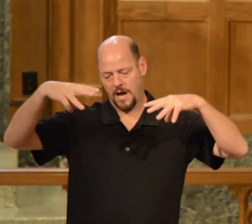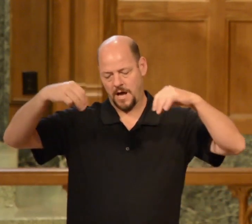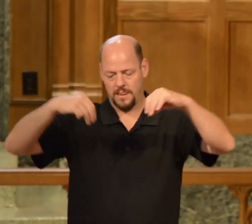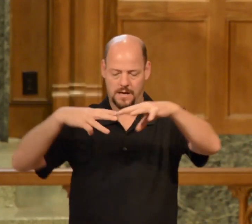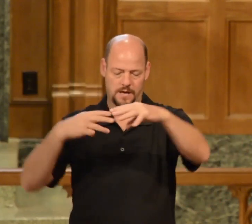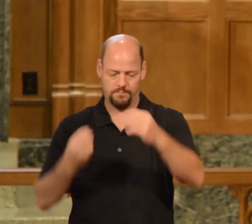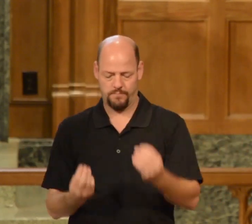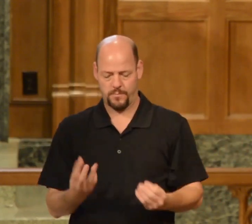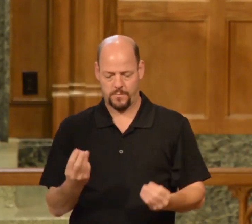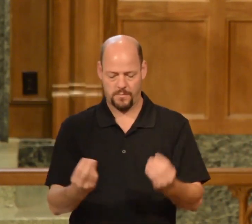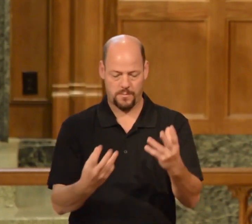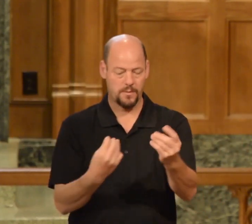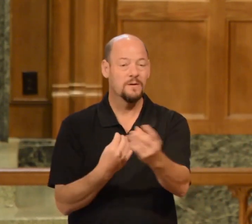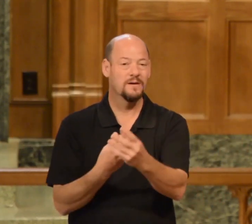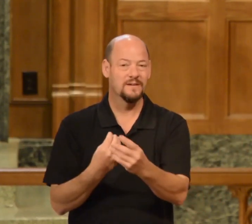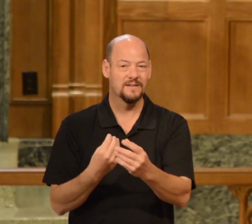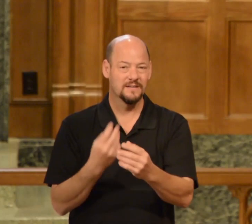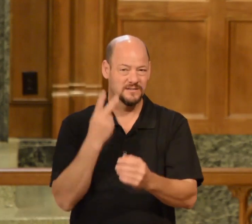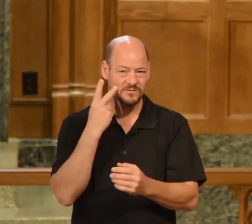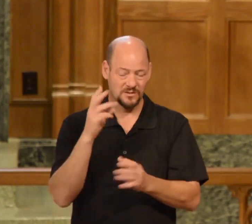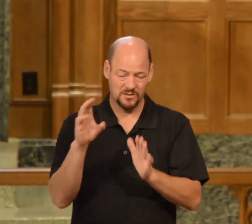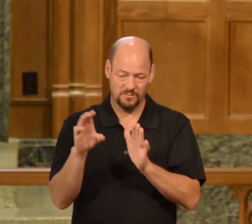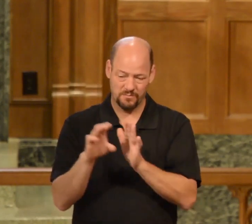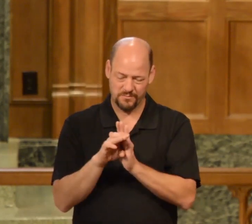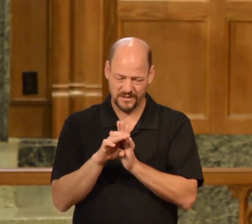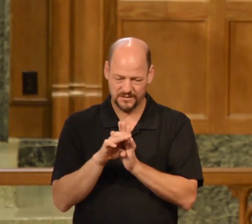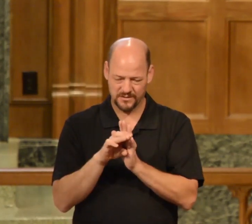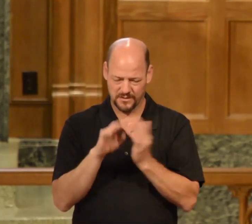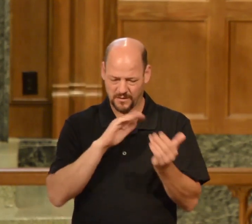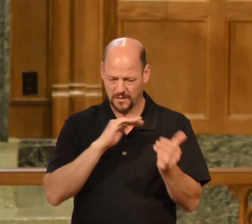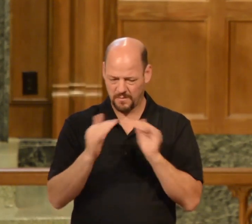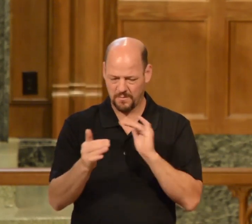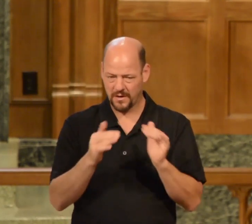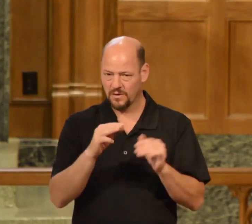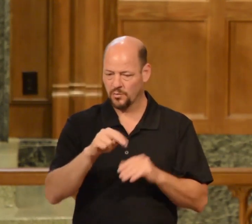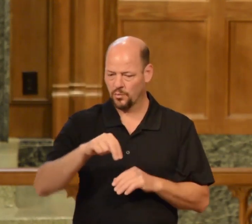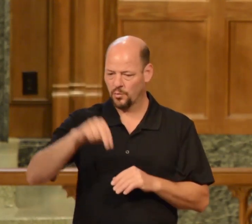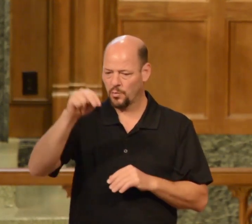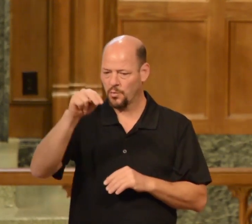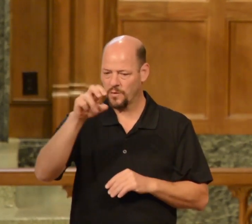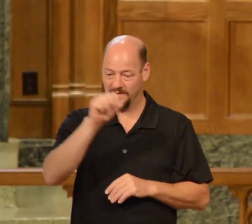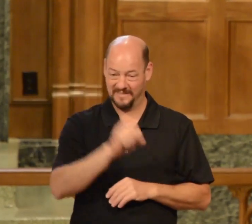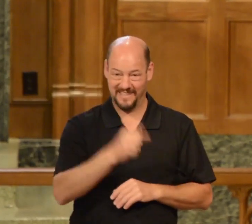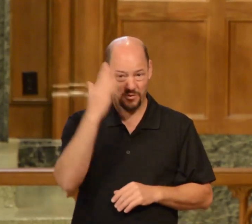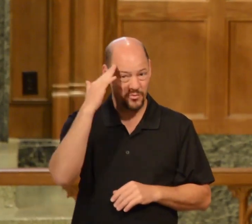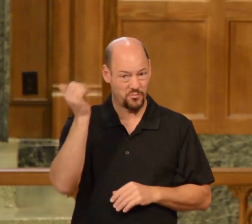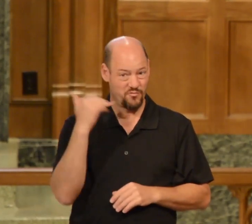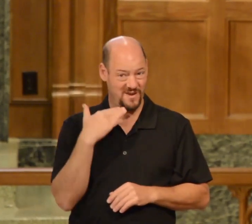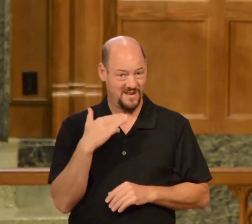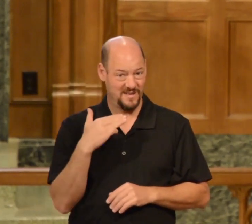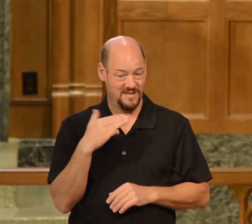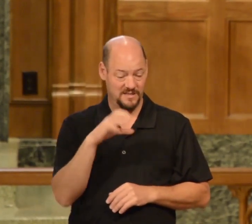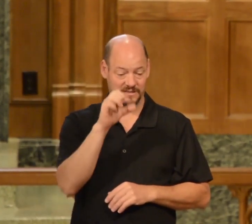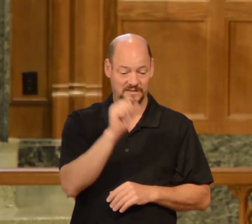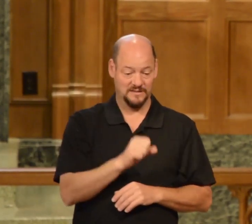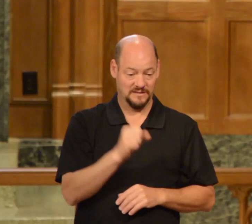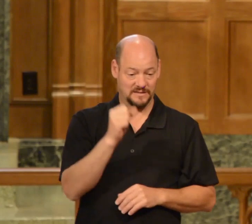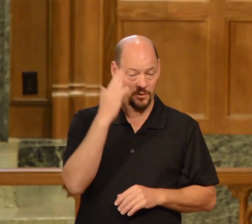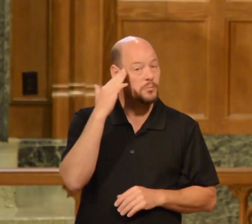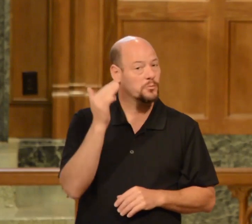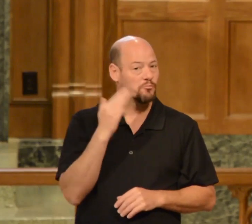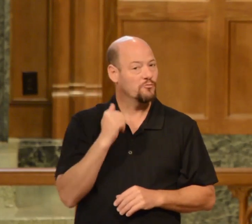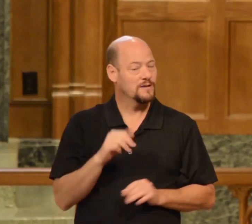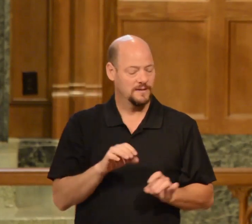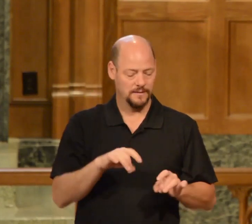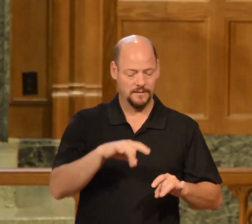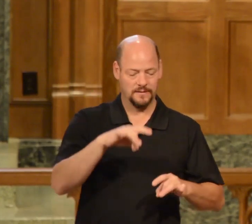North Korea and South Korea and South Korea is lit up like a Christmas tree and North Korea is dark like this. So you can just you can see